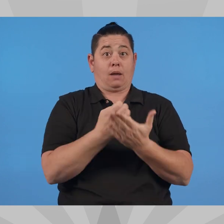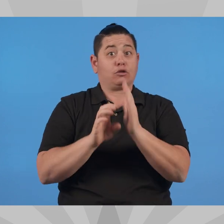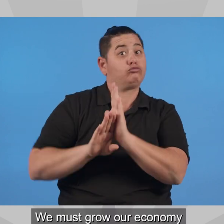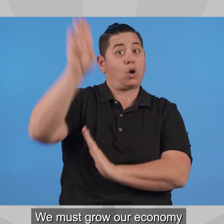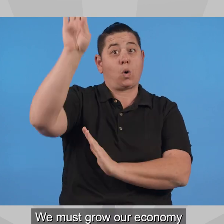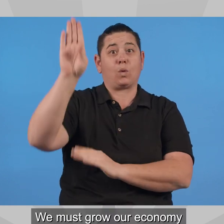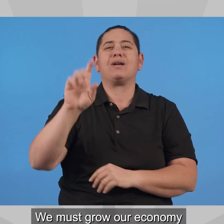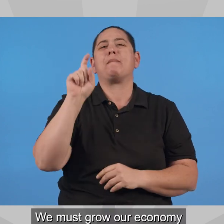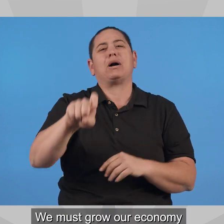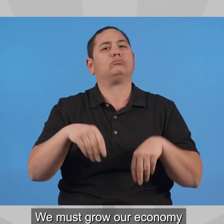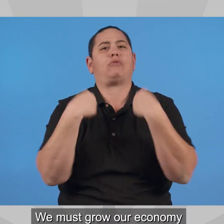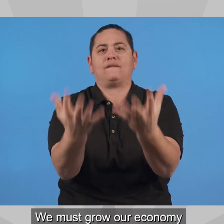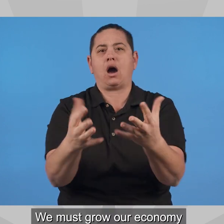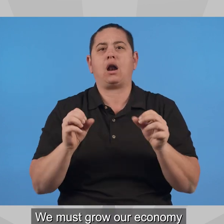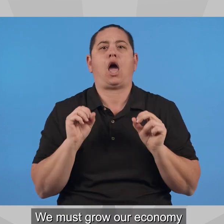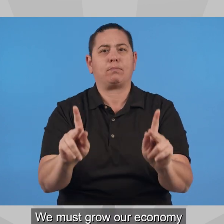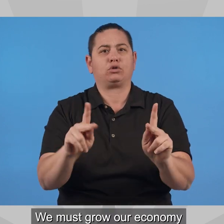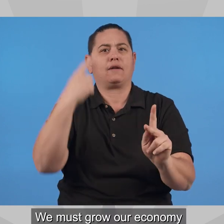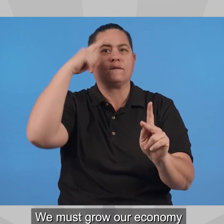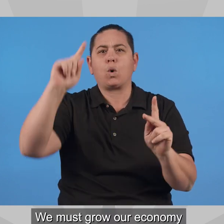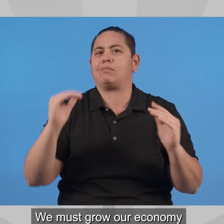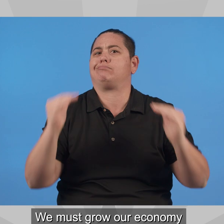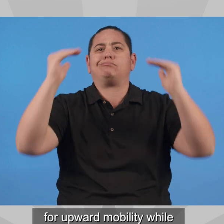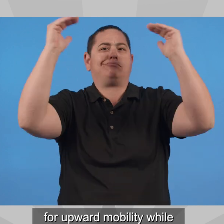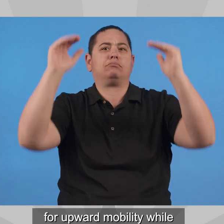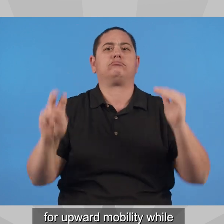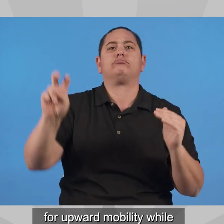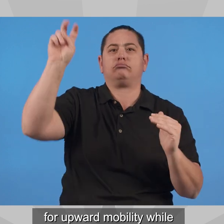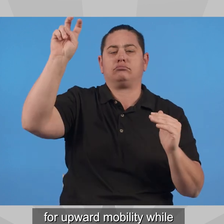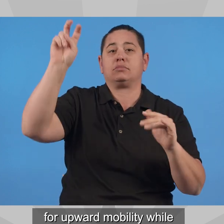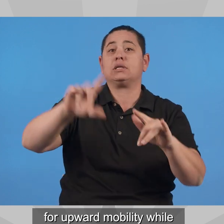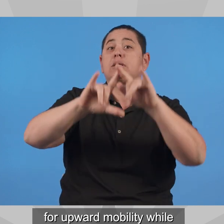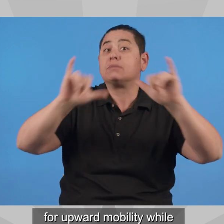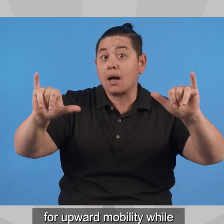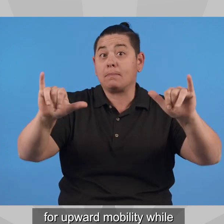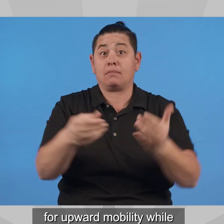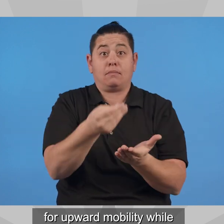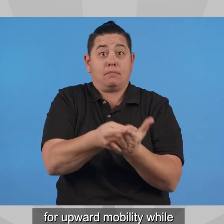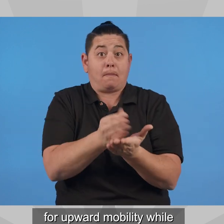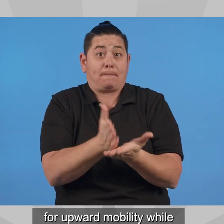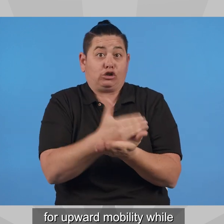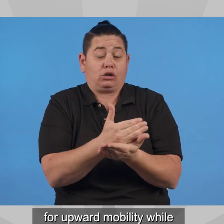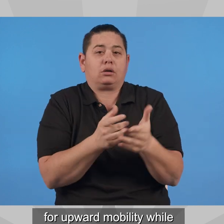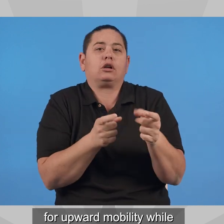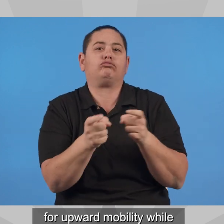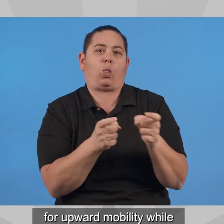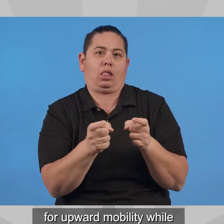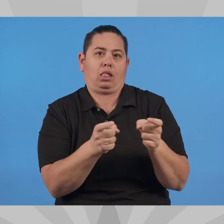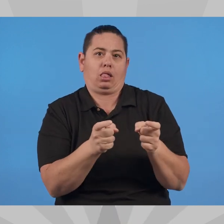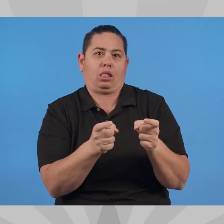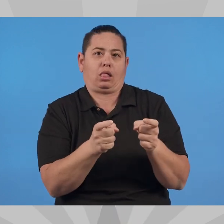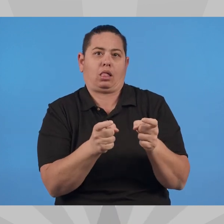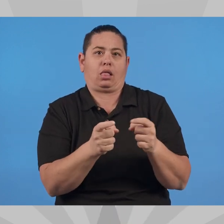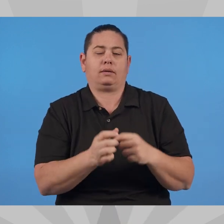We must grow our economy to provide opportunities for upward mobility while maintaining fiscal discipline.